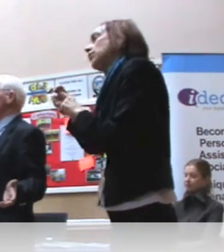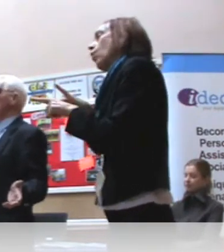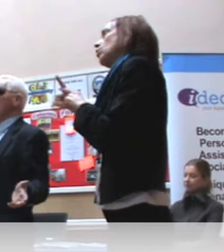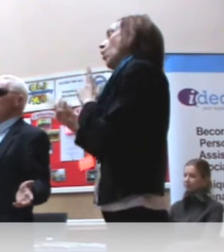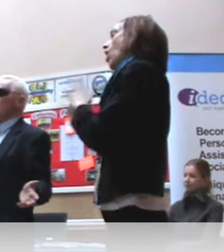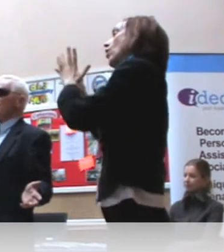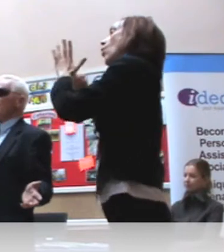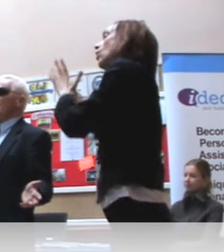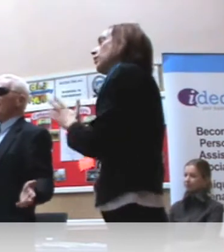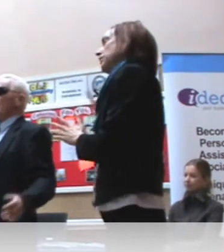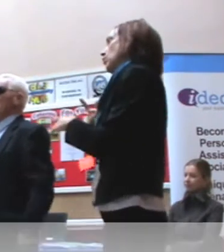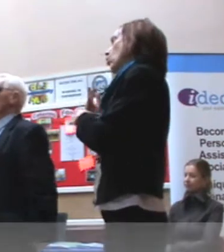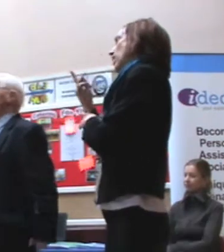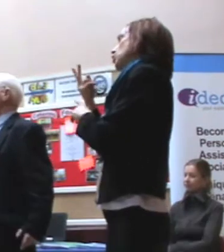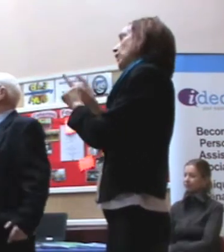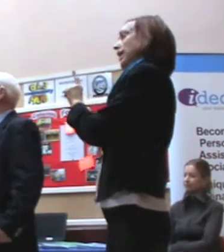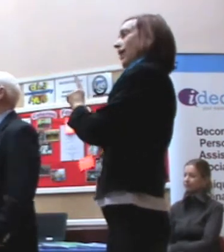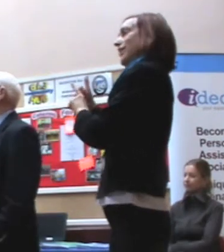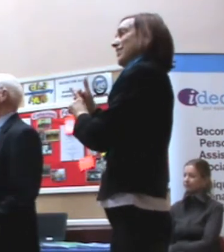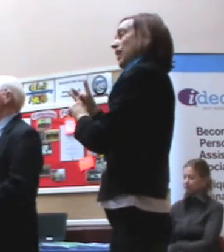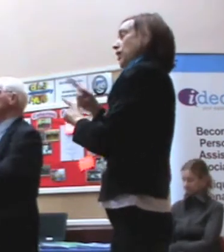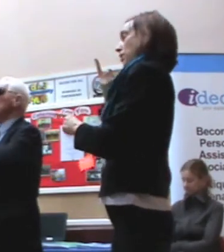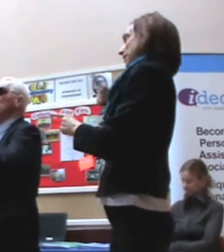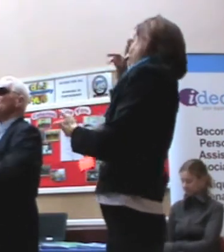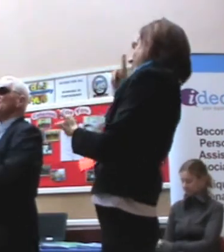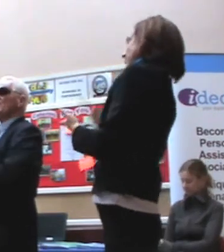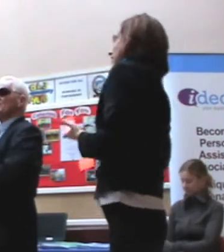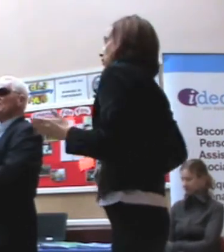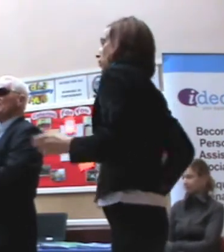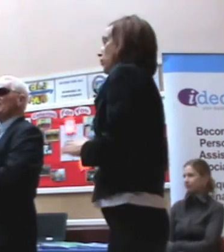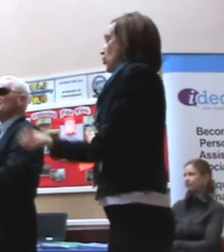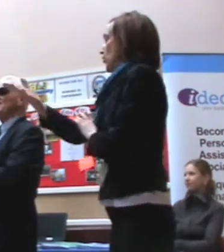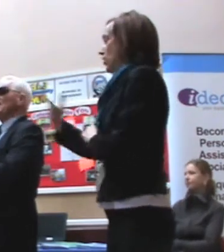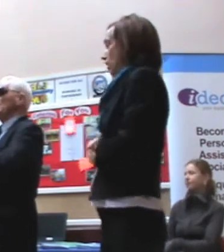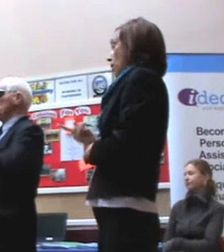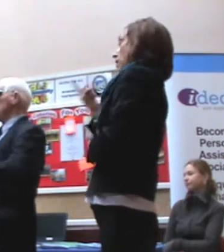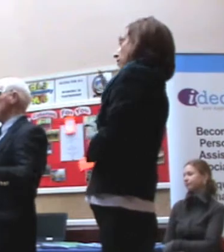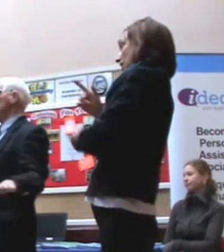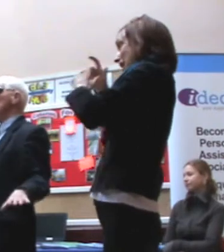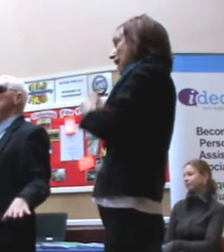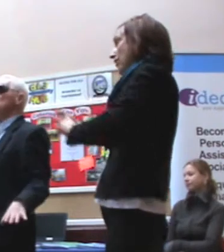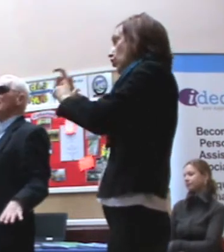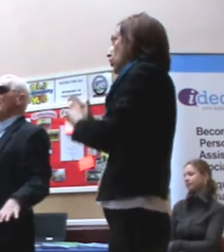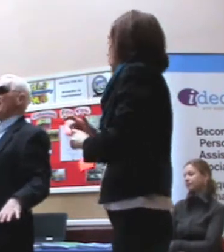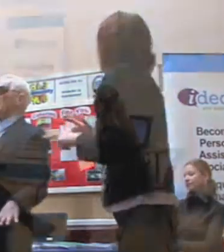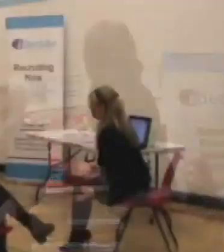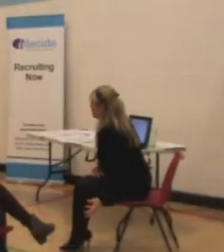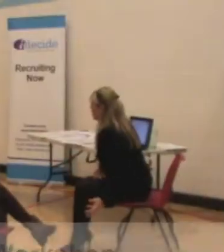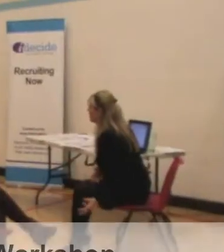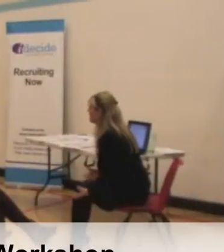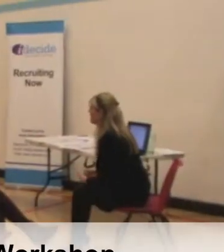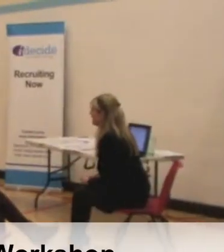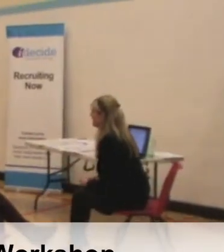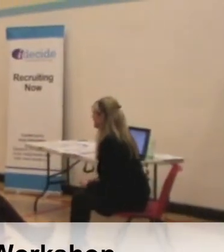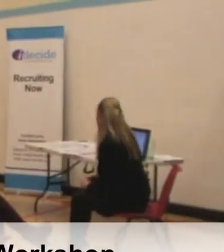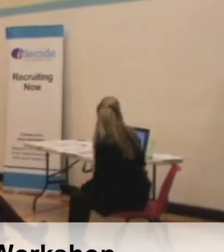of choice and control over services. After the opening speeches, there were a range of workshops. The PA Recruitment